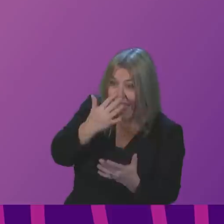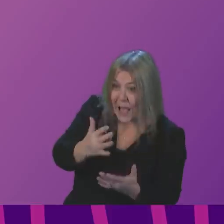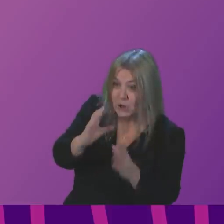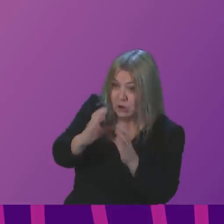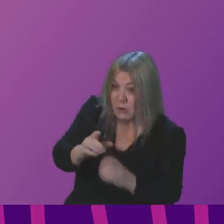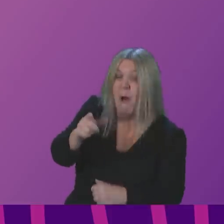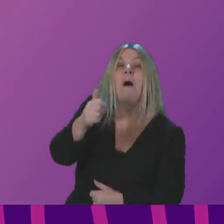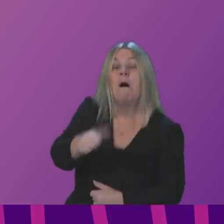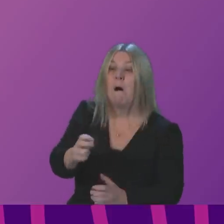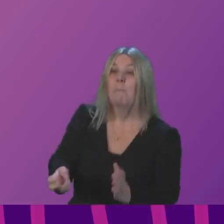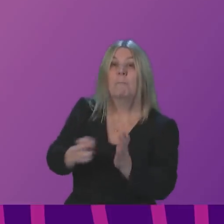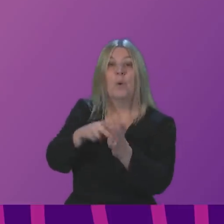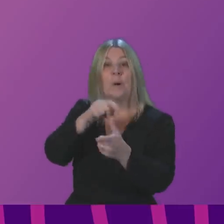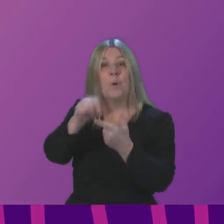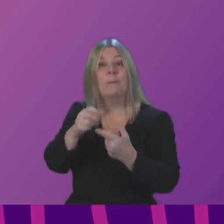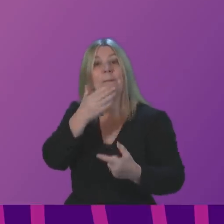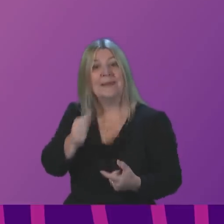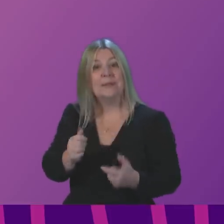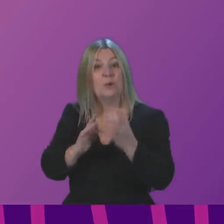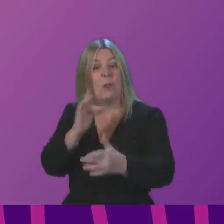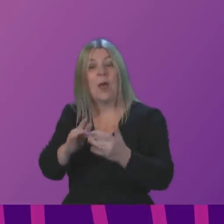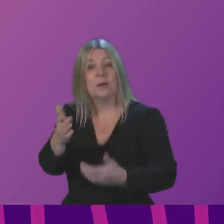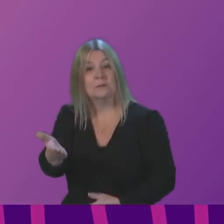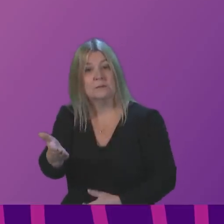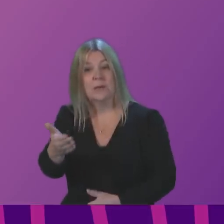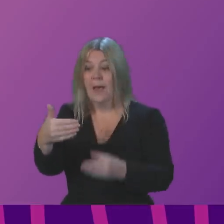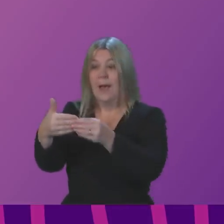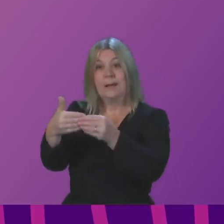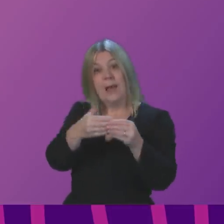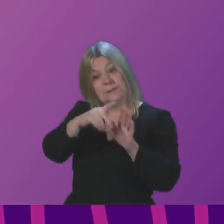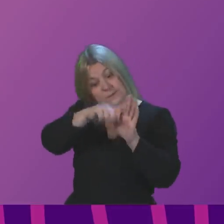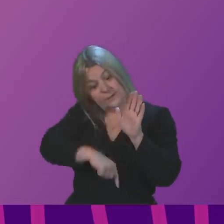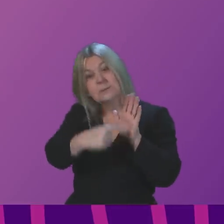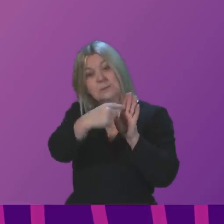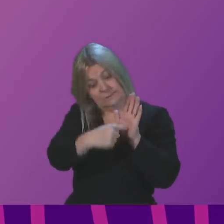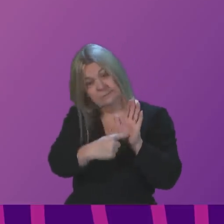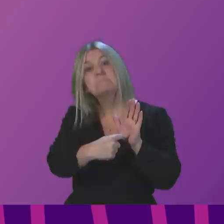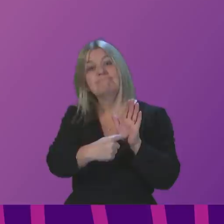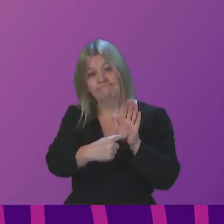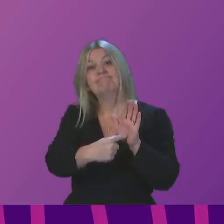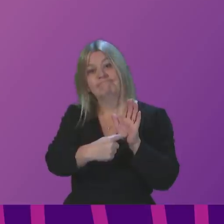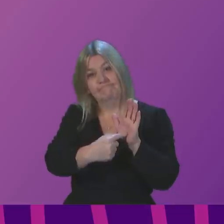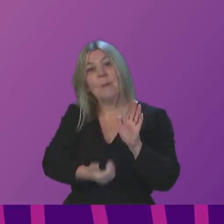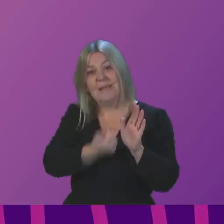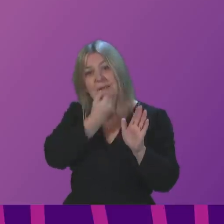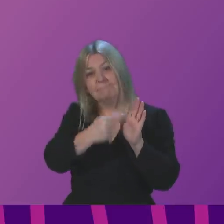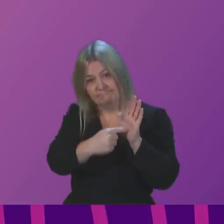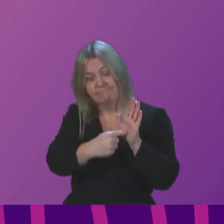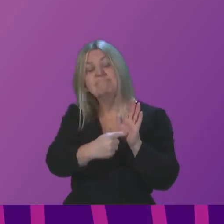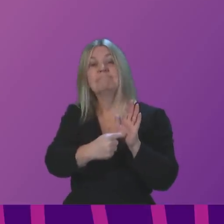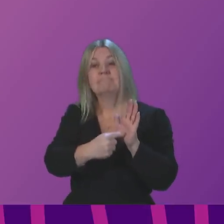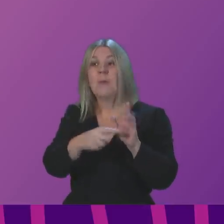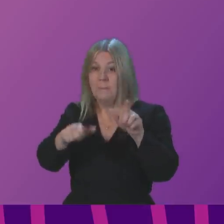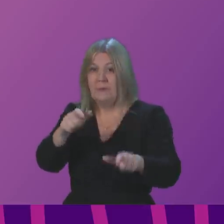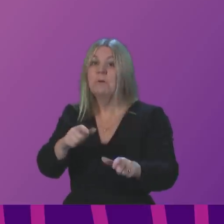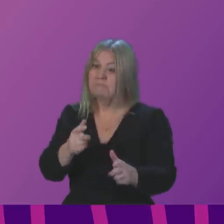go on and book your appointment. The guidance has been updated and people will be vaccinated. So that is the position. And it is